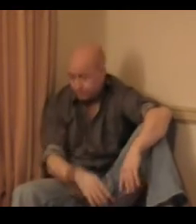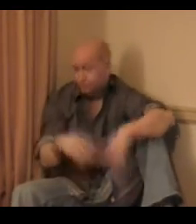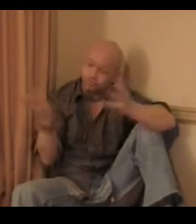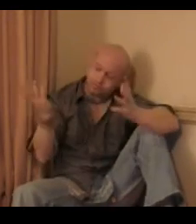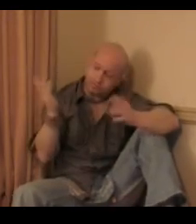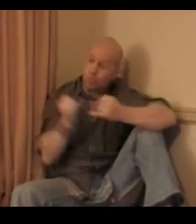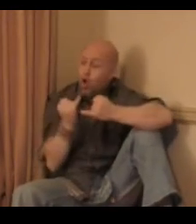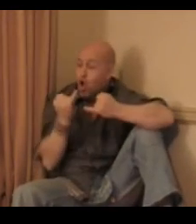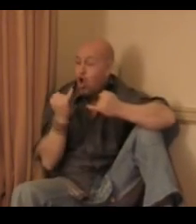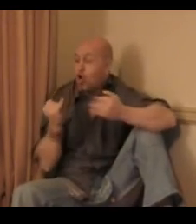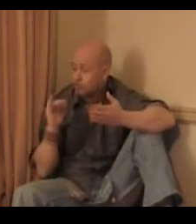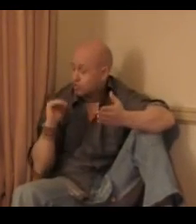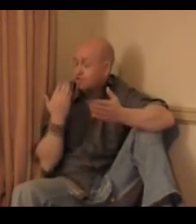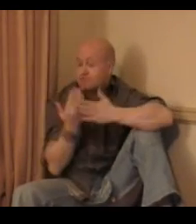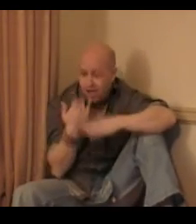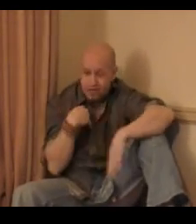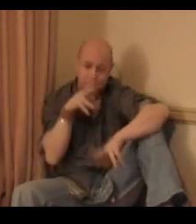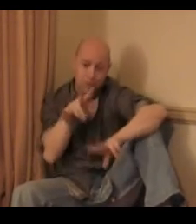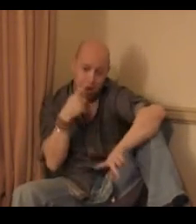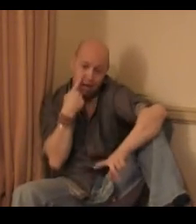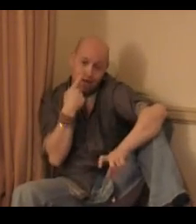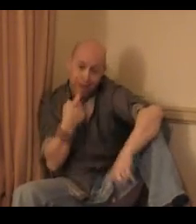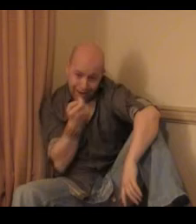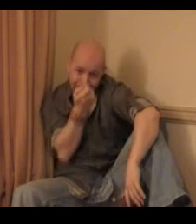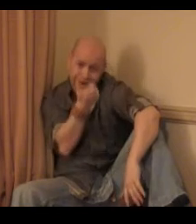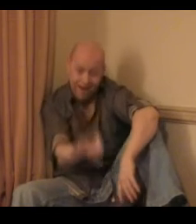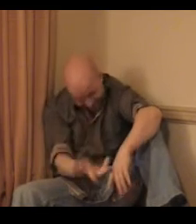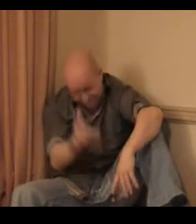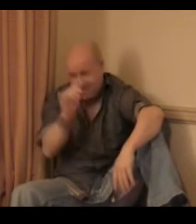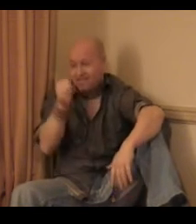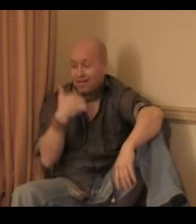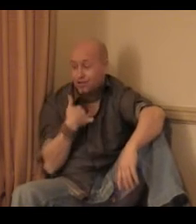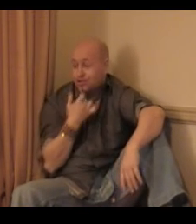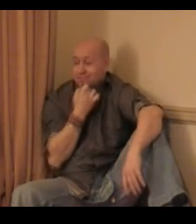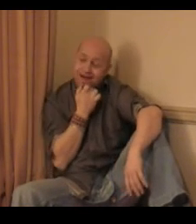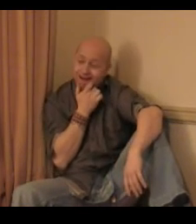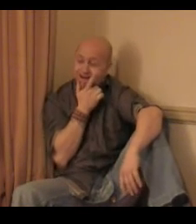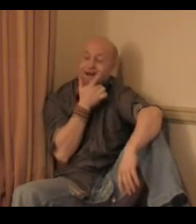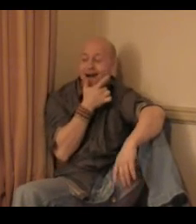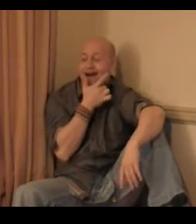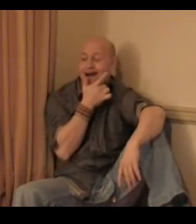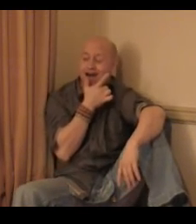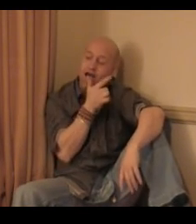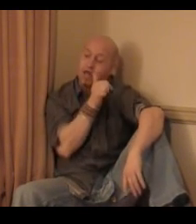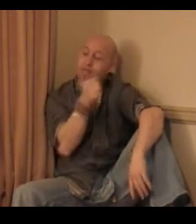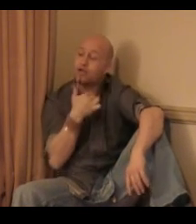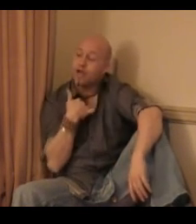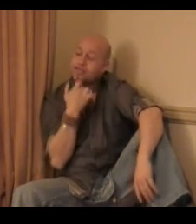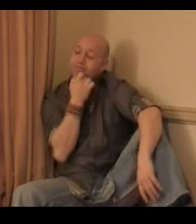I was something bad for a while, but then I just smile, I know I didn't